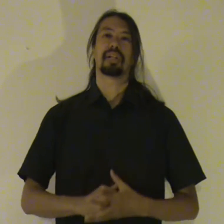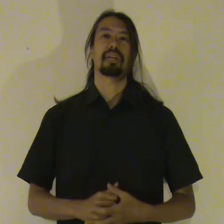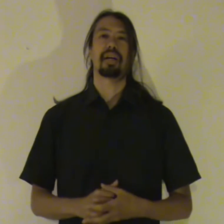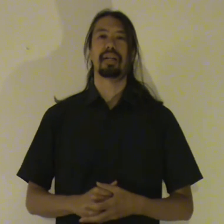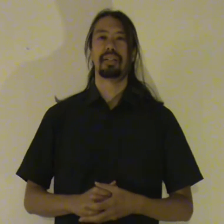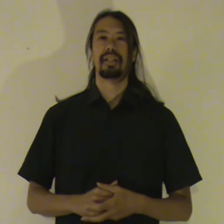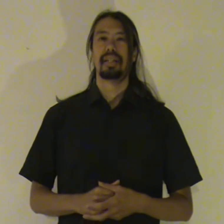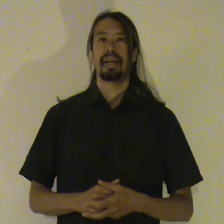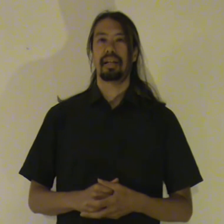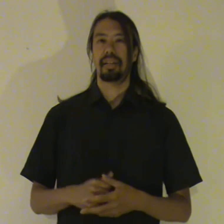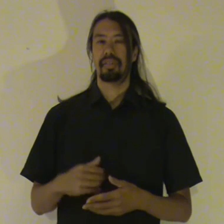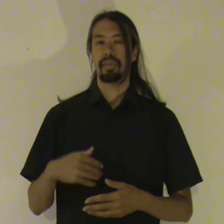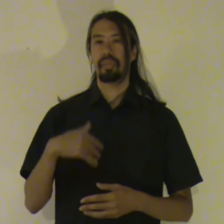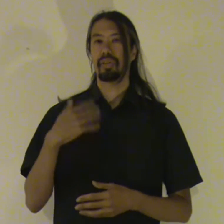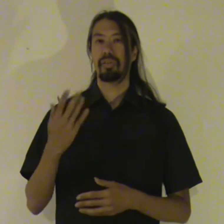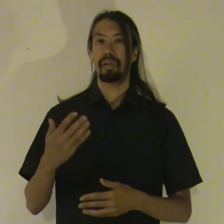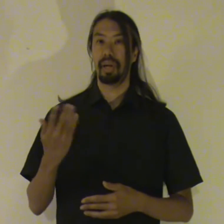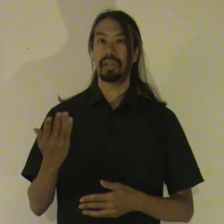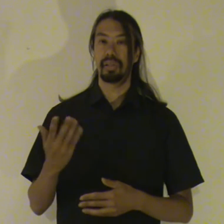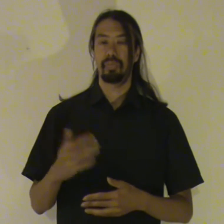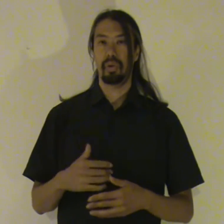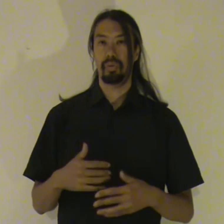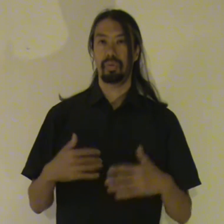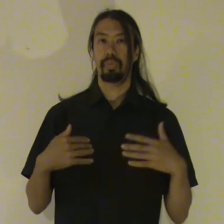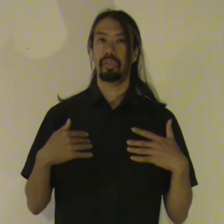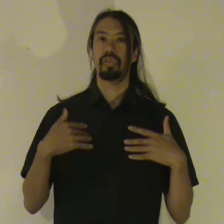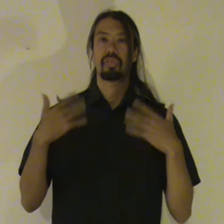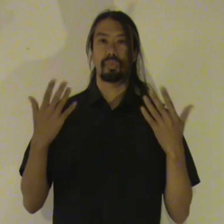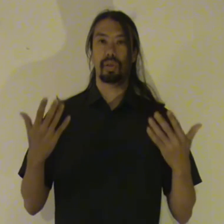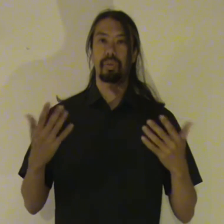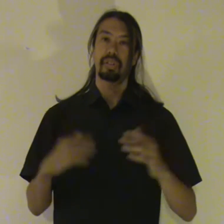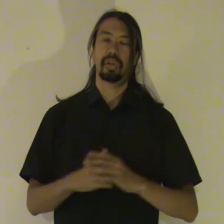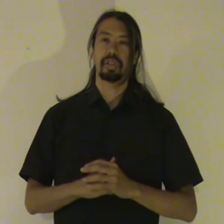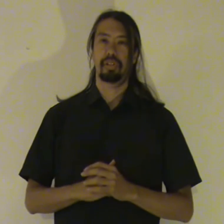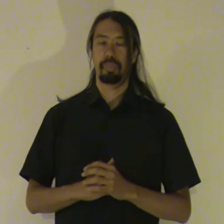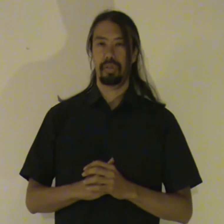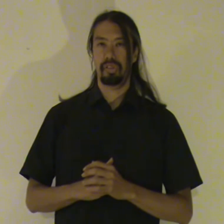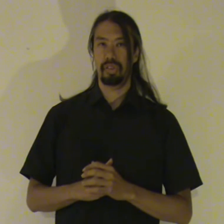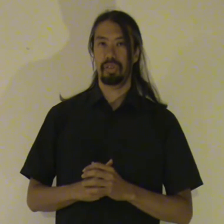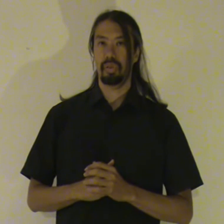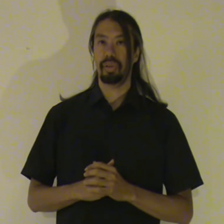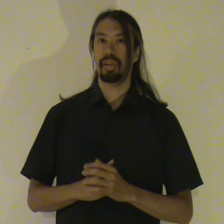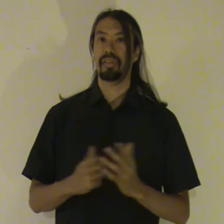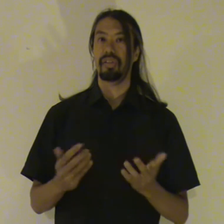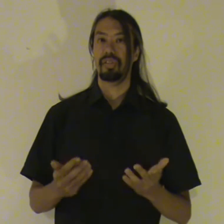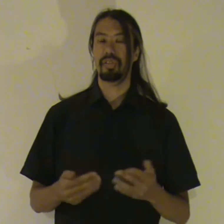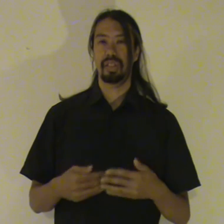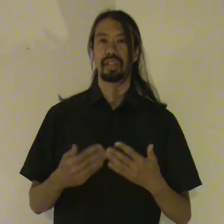chakra. And that depends very much on the person's own associative processes. All that exists is the